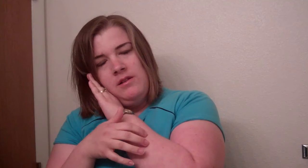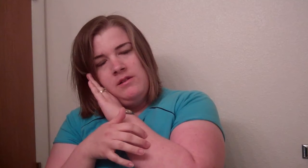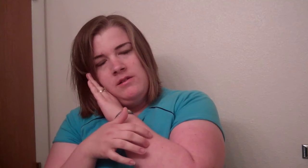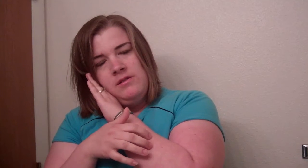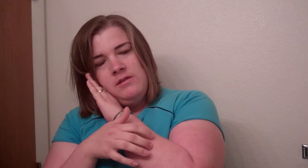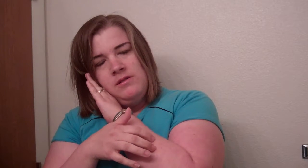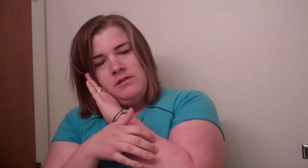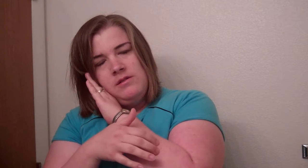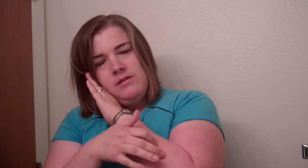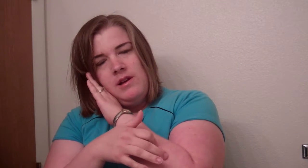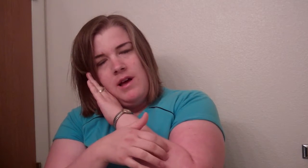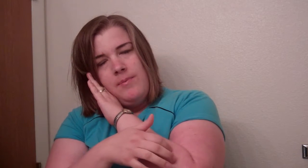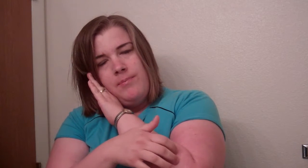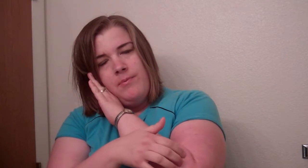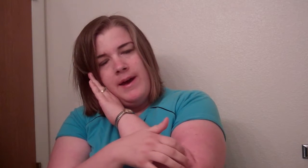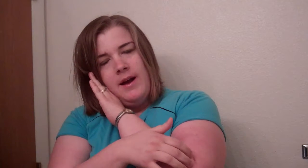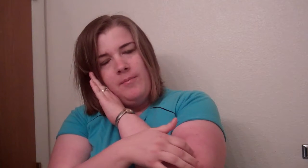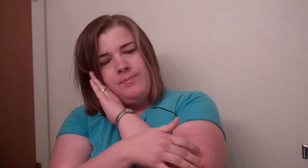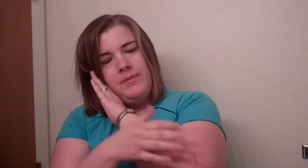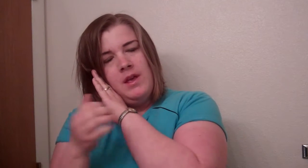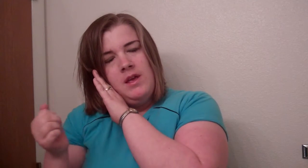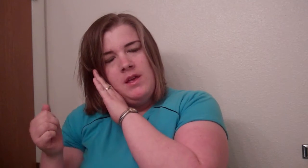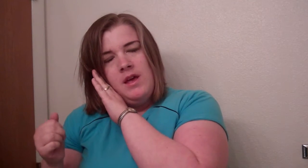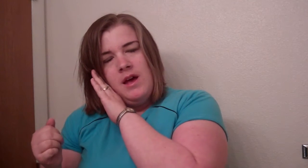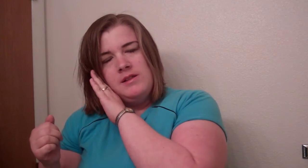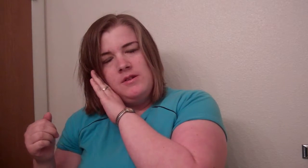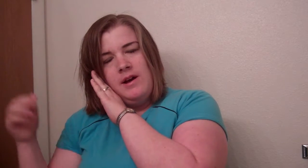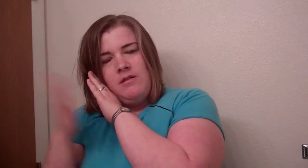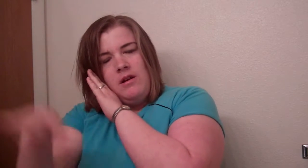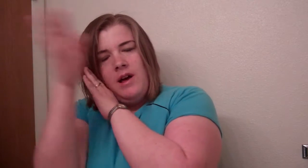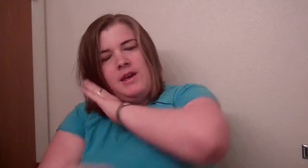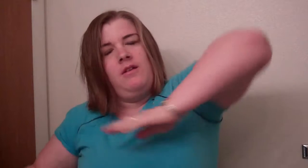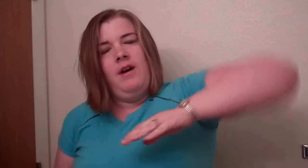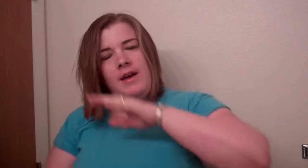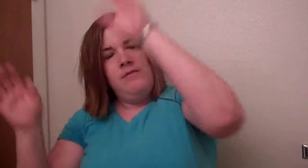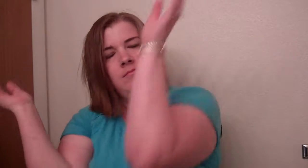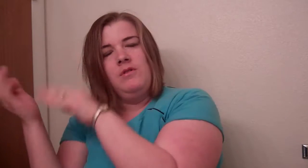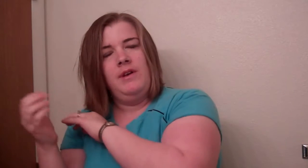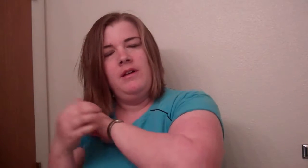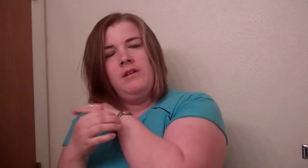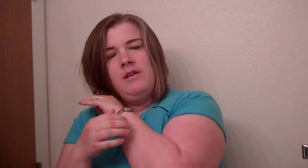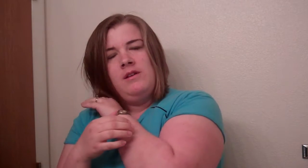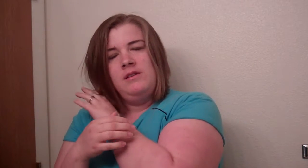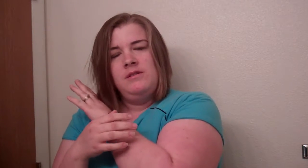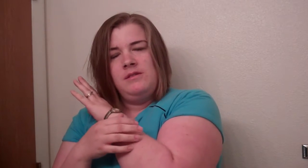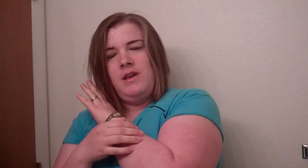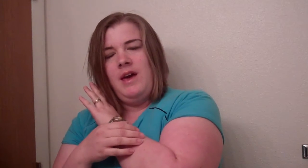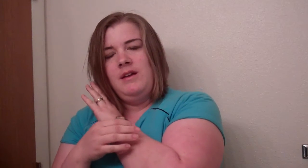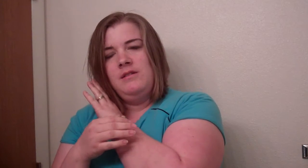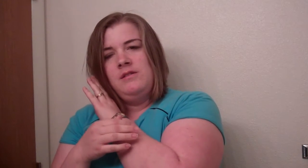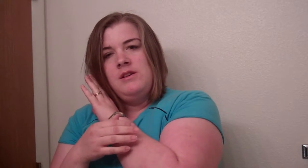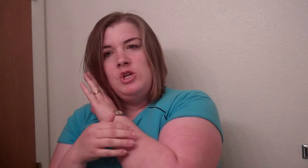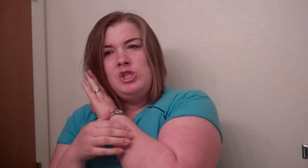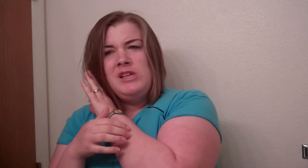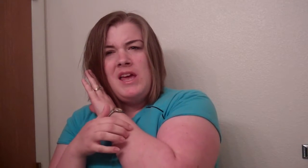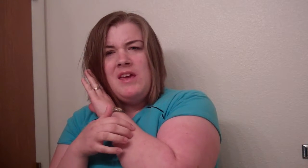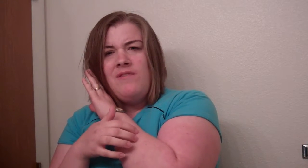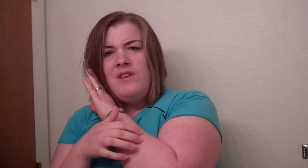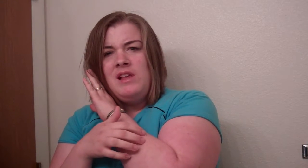up my arm and so I you know I move it okay so then I feel